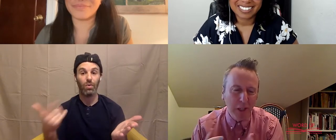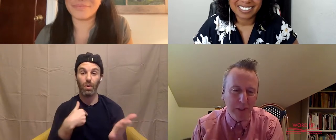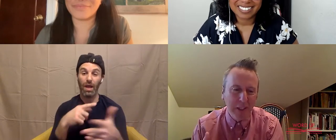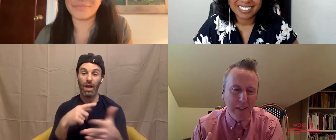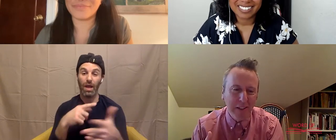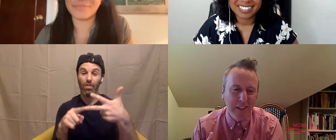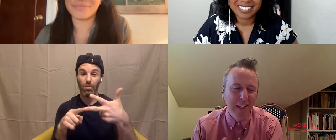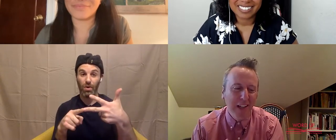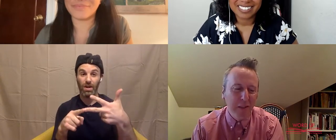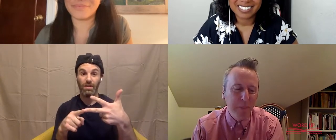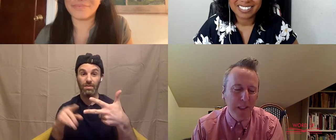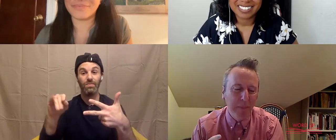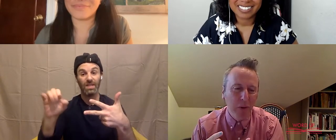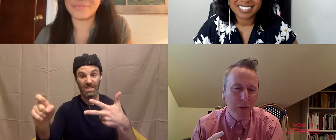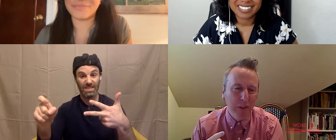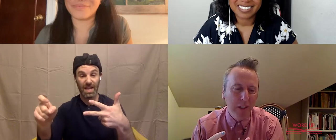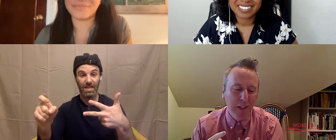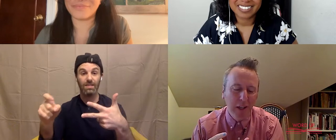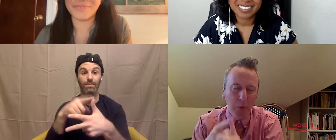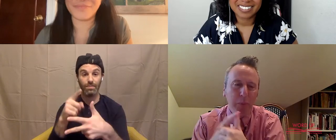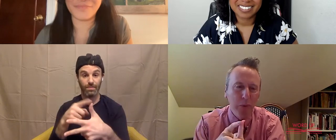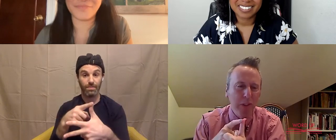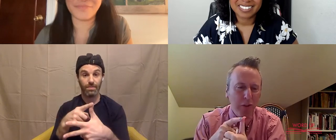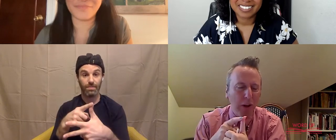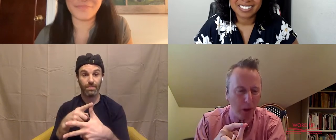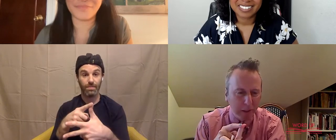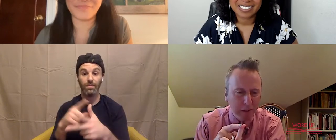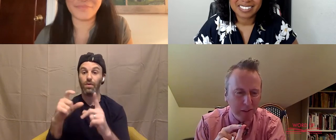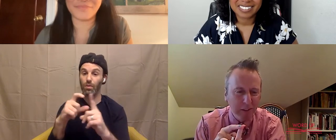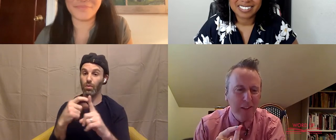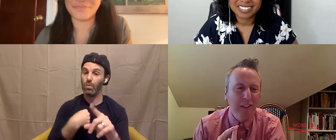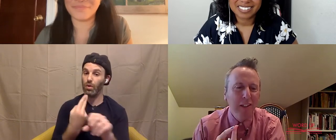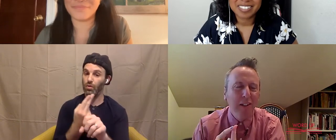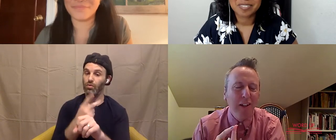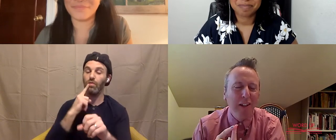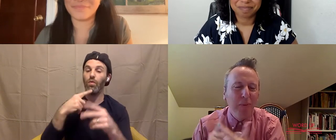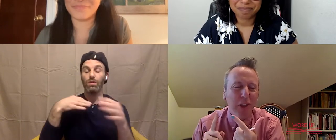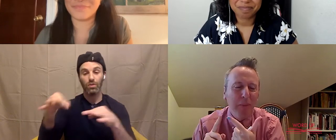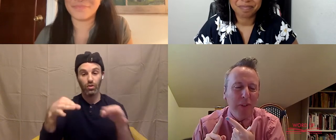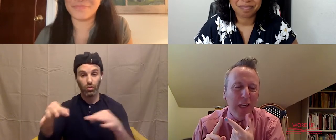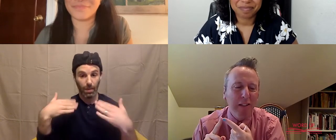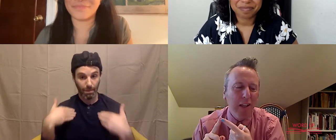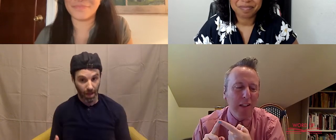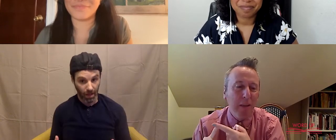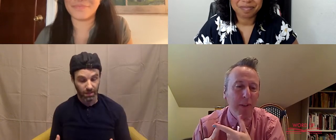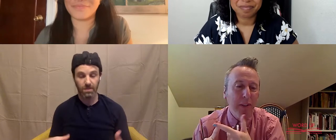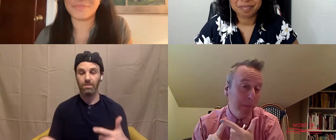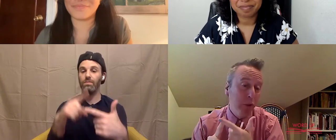about sex as being about a word we use to describe bodies. We talk about sex as something that people do